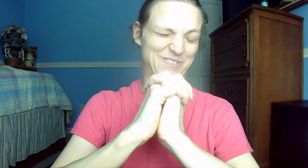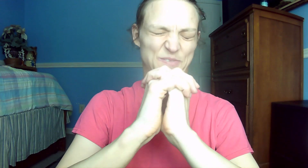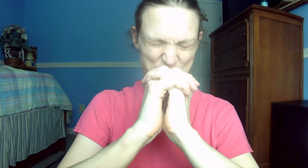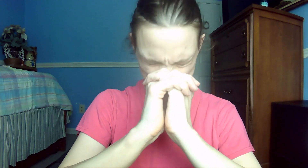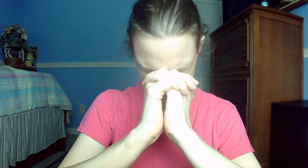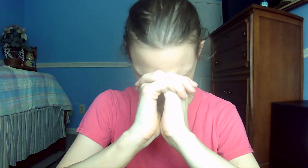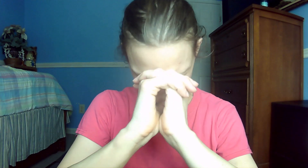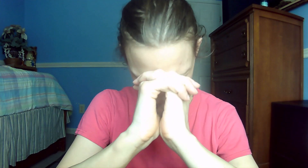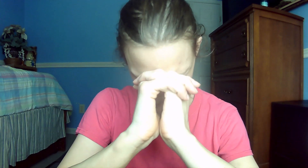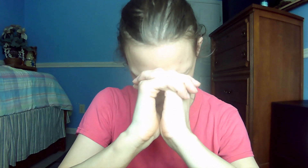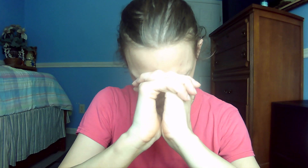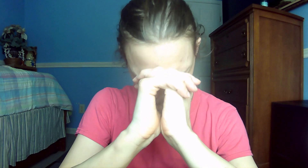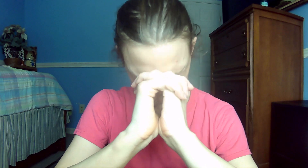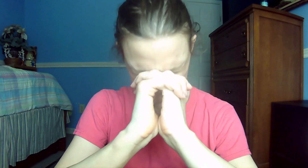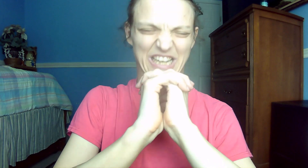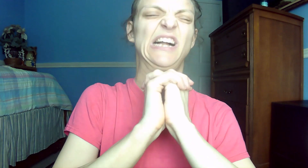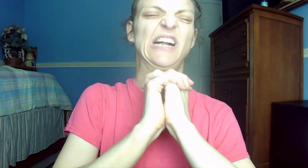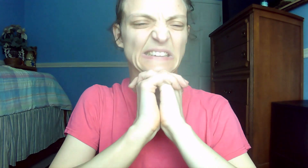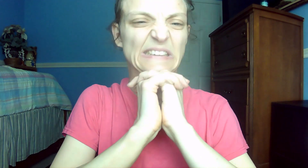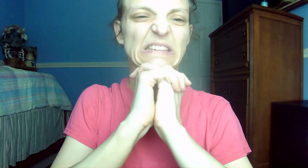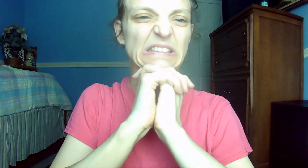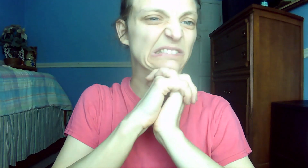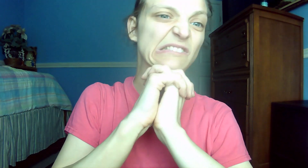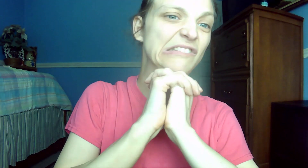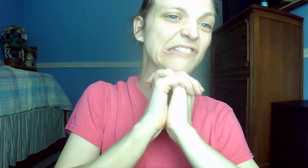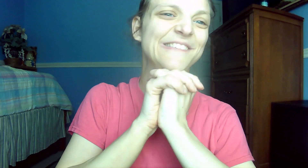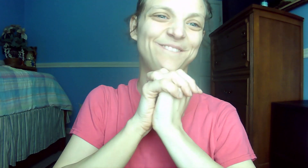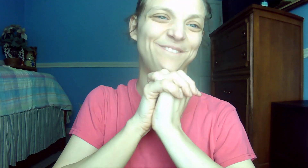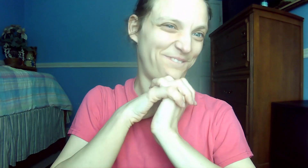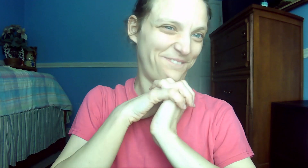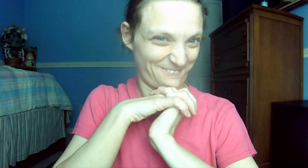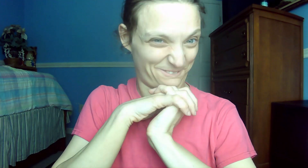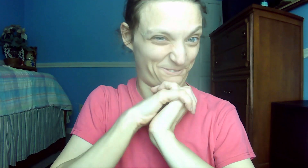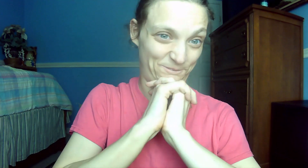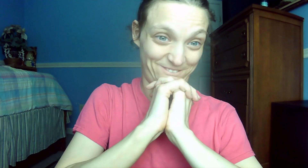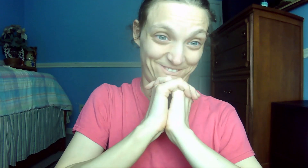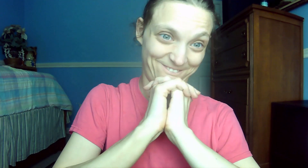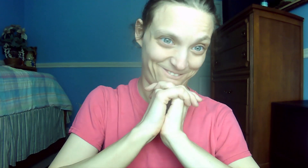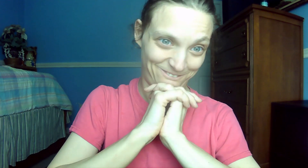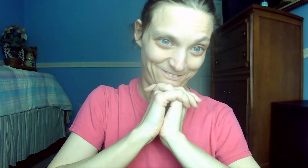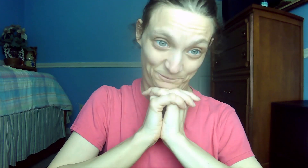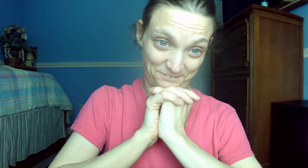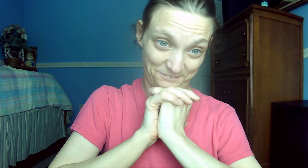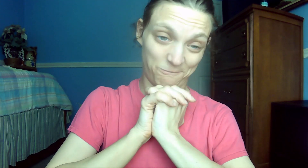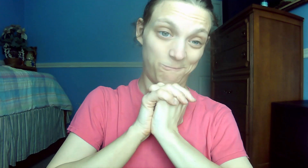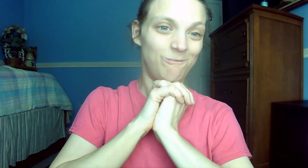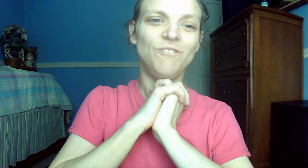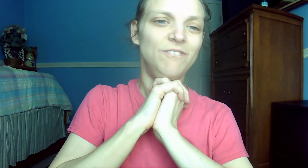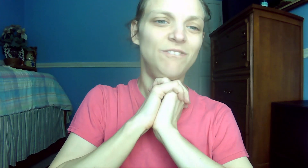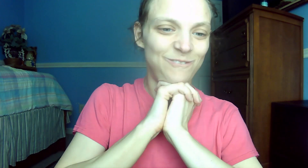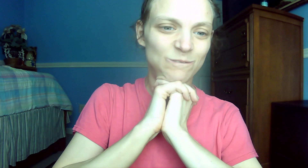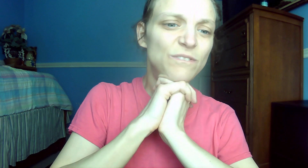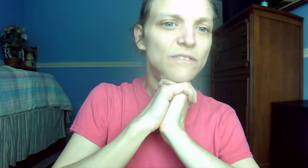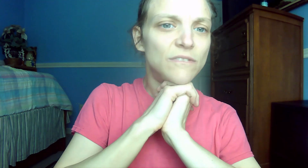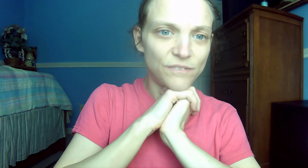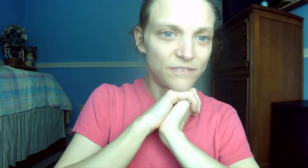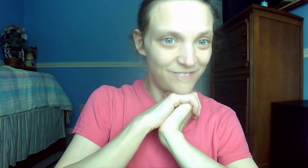be saved. 74. John 1.9 The true light that gives light to everyone was coming into the world.